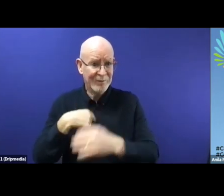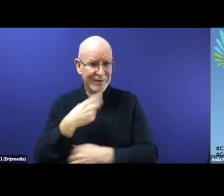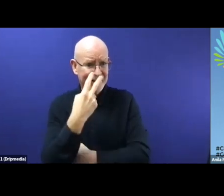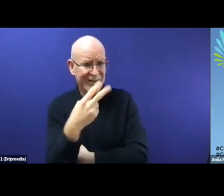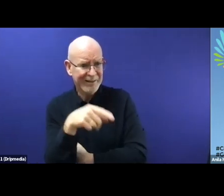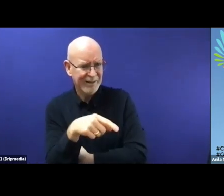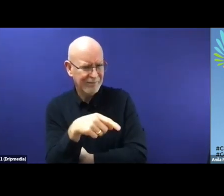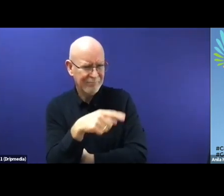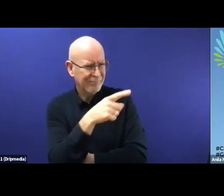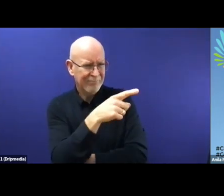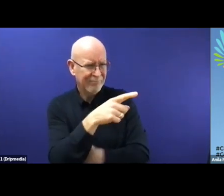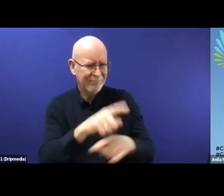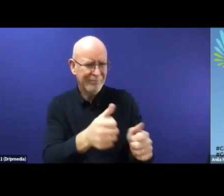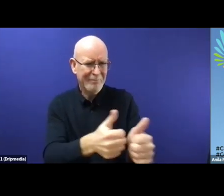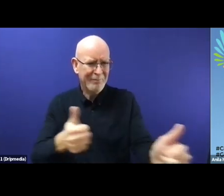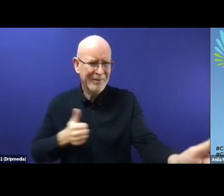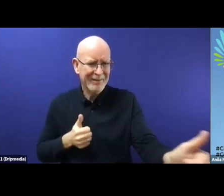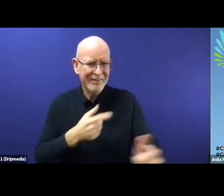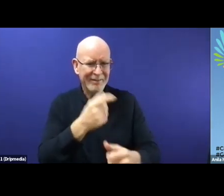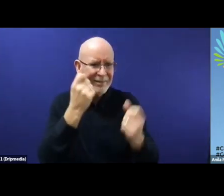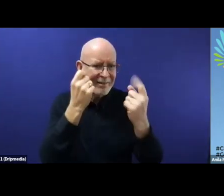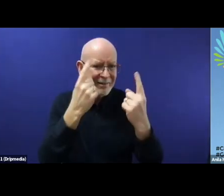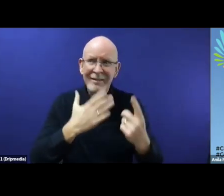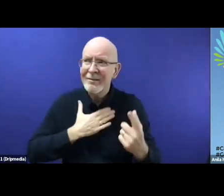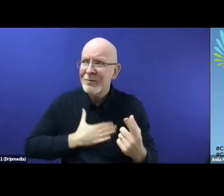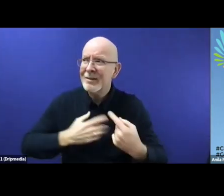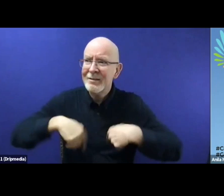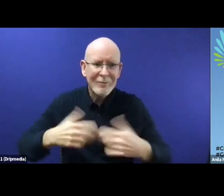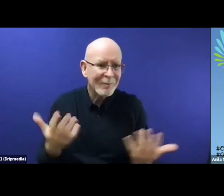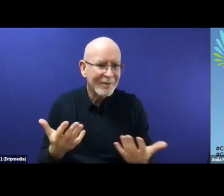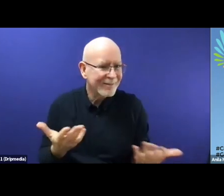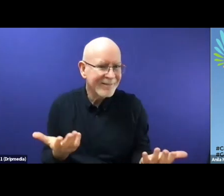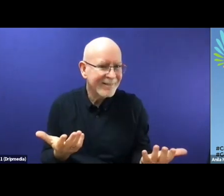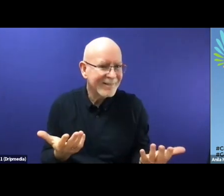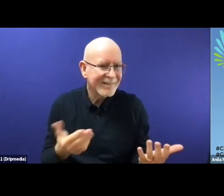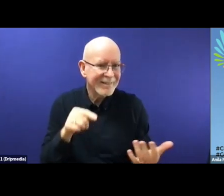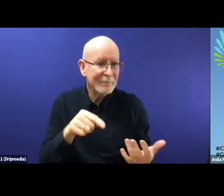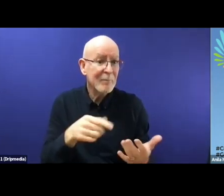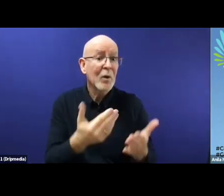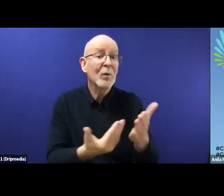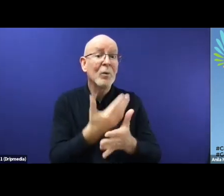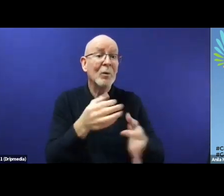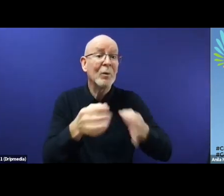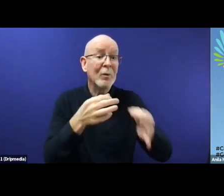refugee representative, we think this is a weaponizing. They are making a tool, you know, making us a